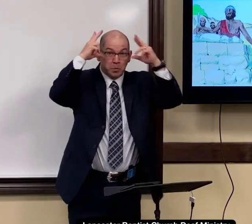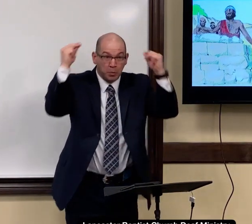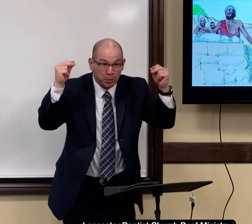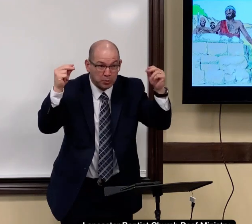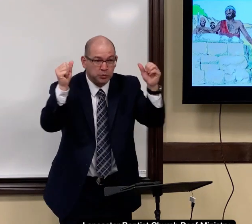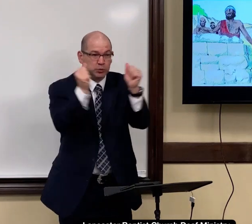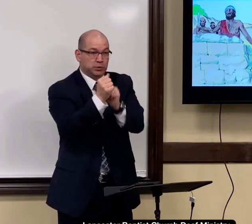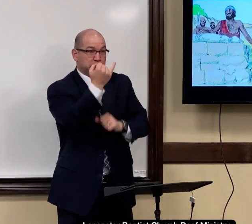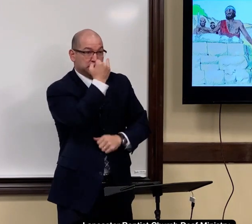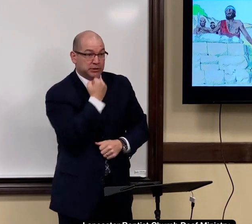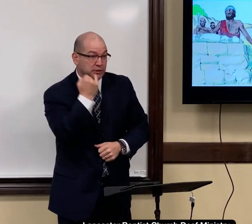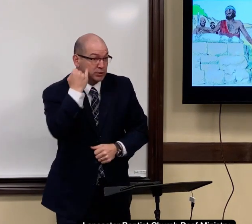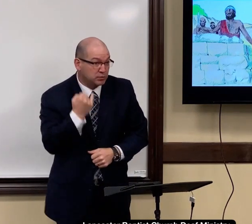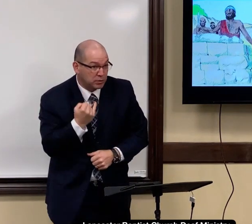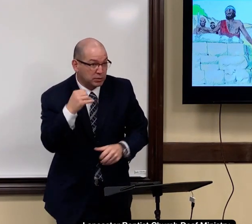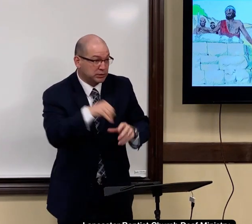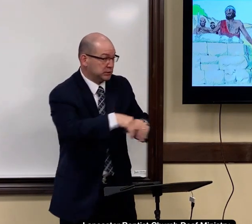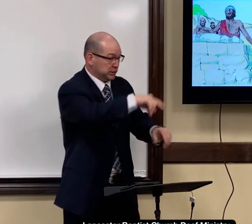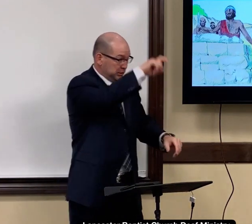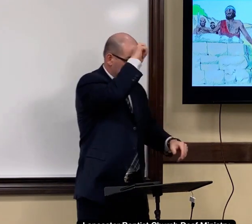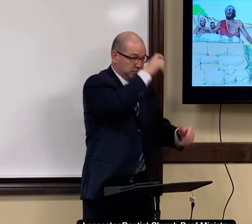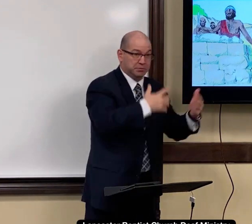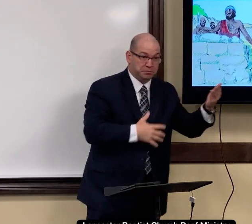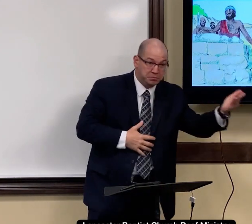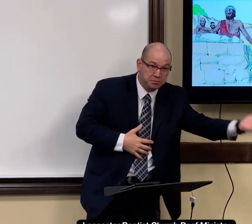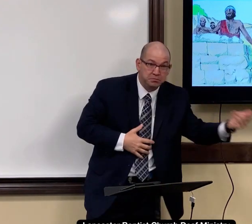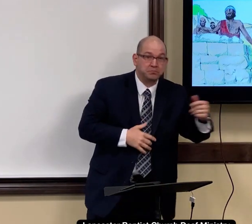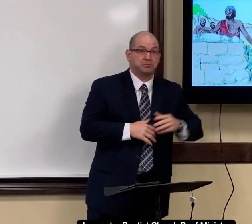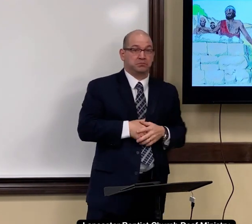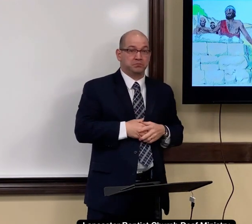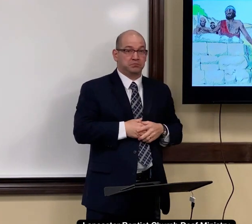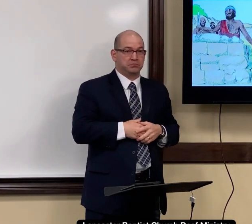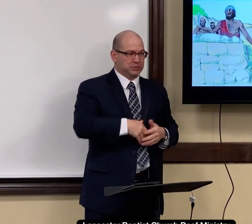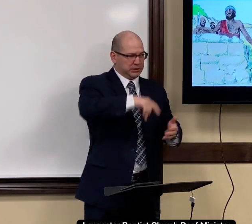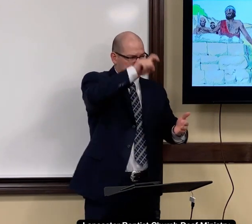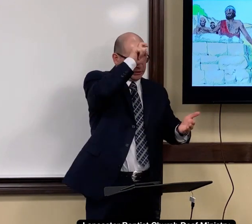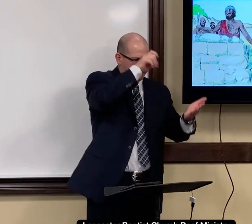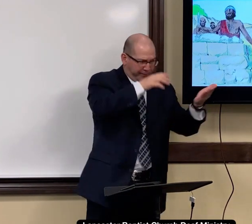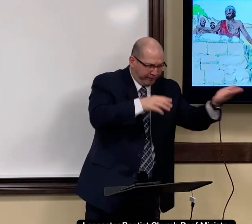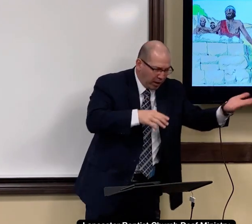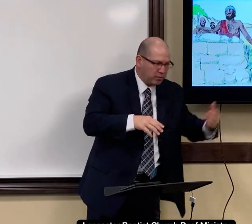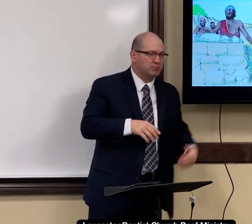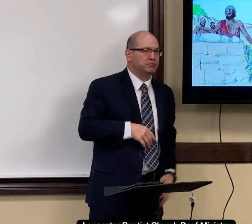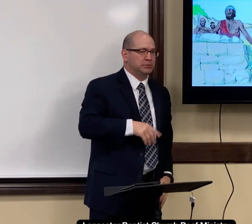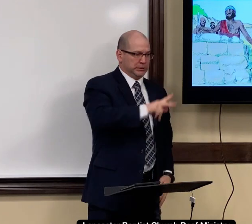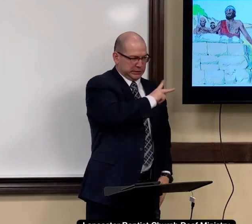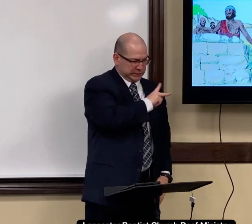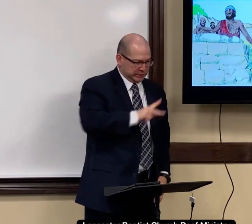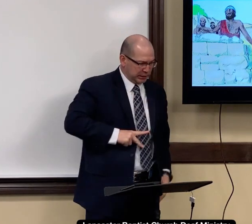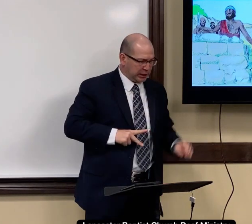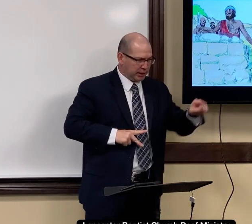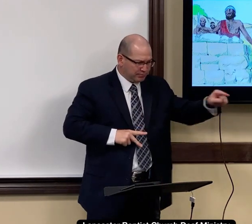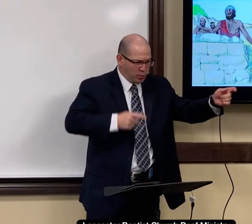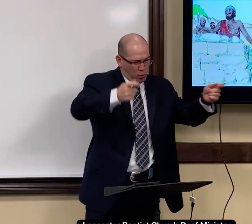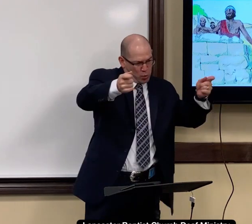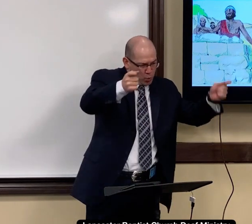remember moses he was with israel the israel people there in egypt the king